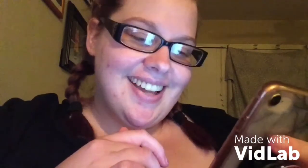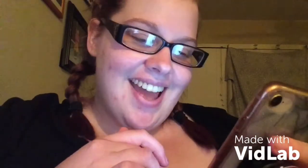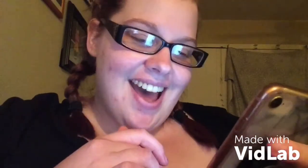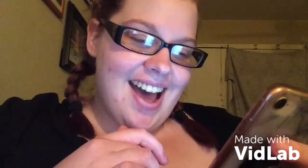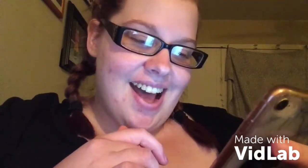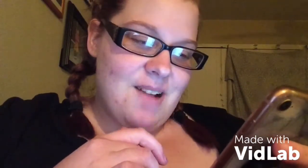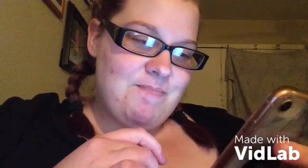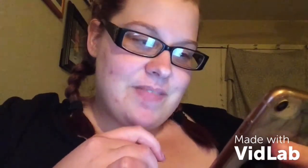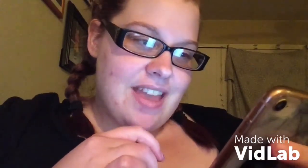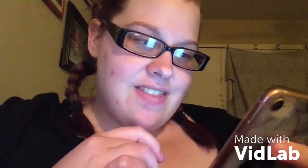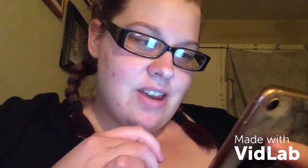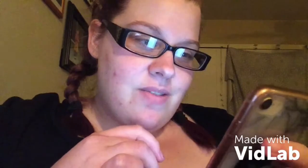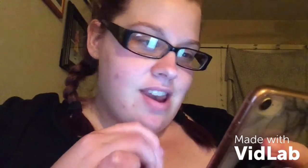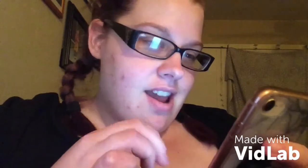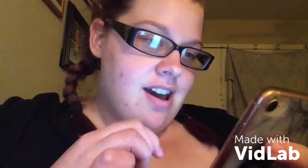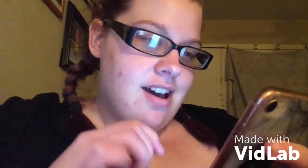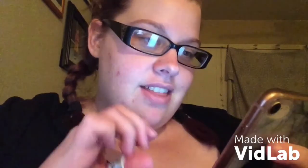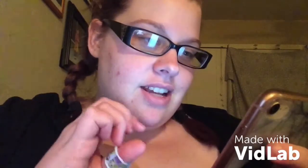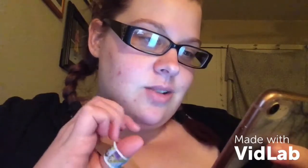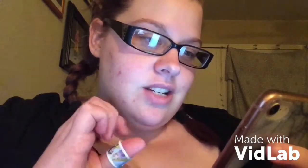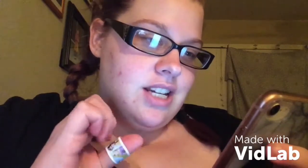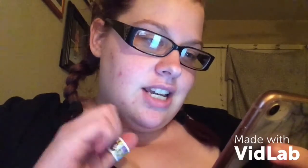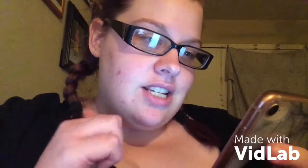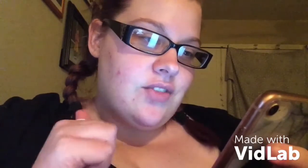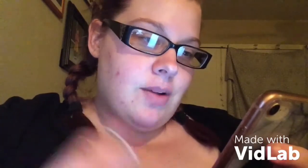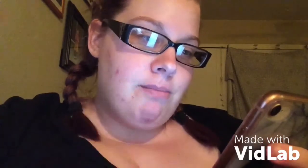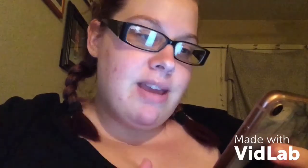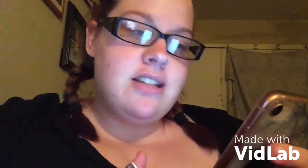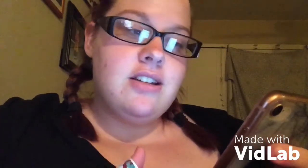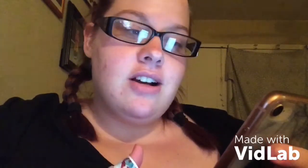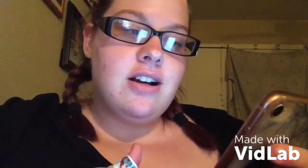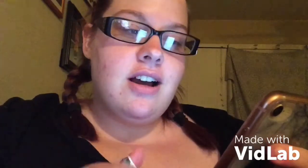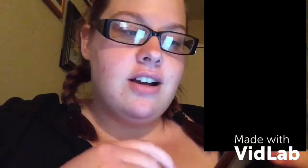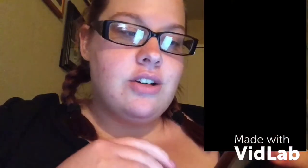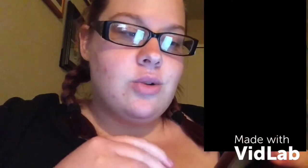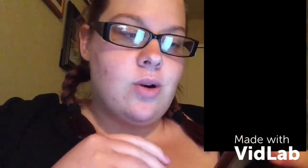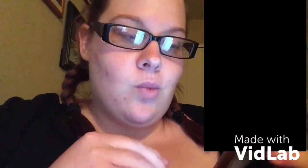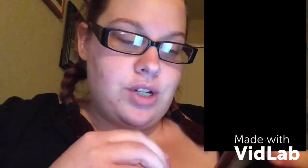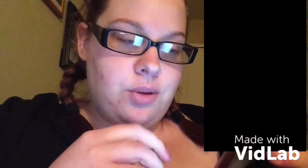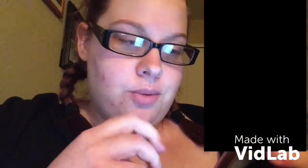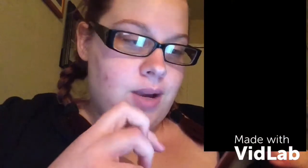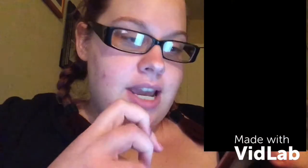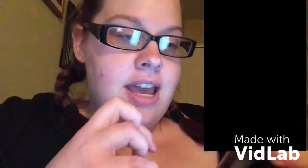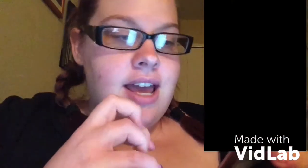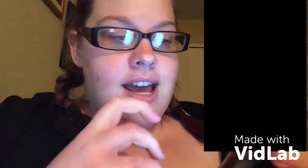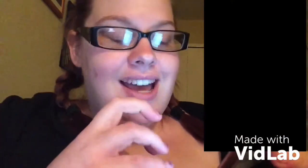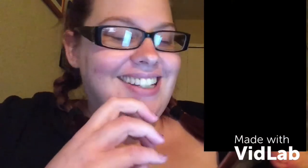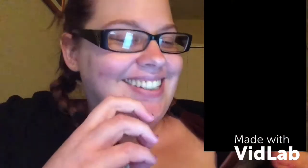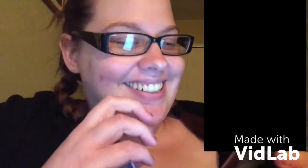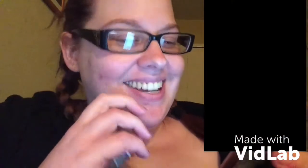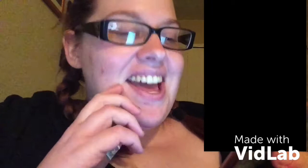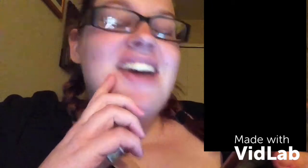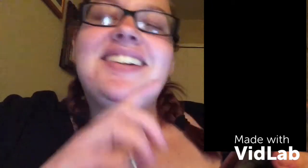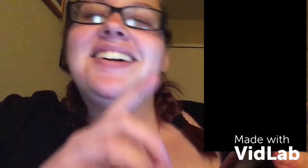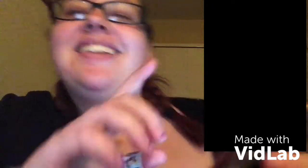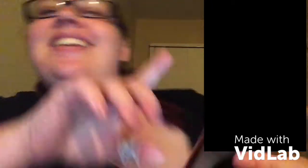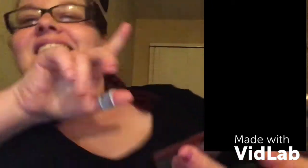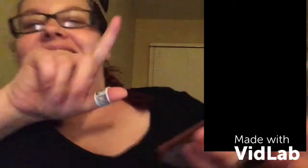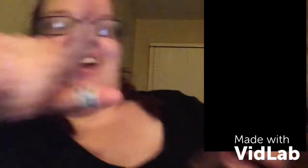Um, and then, uh, the next question is from Mandog underscore one, two, three. Now, okay,